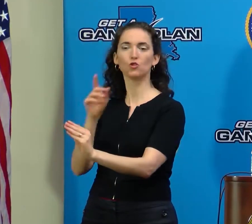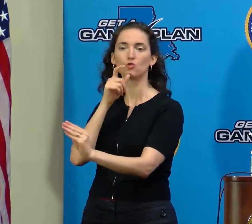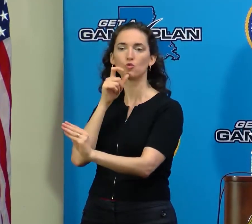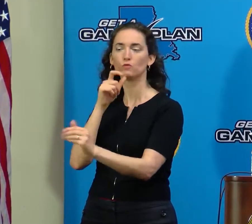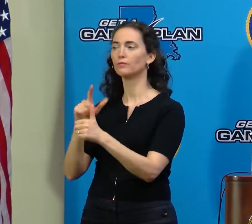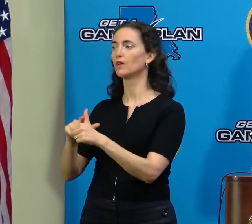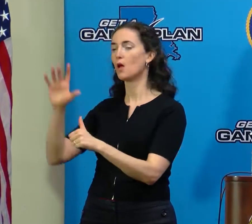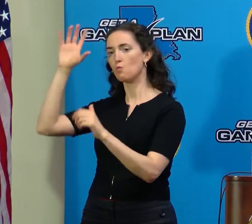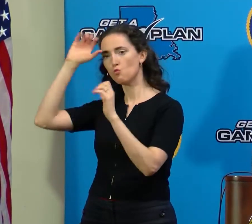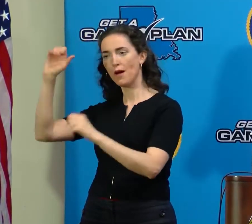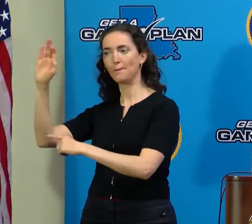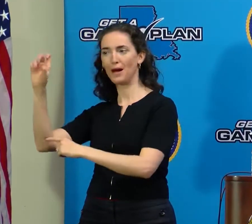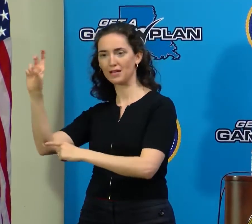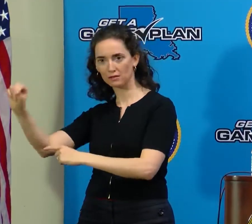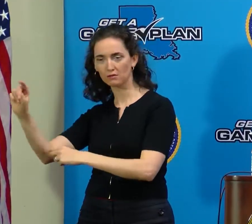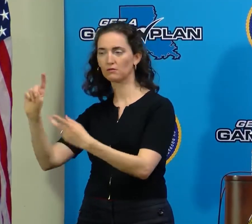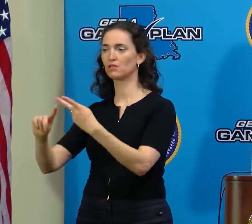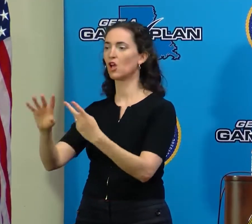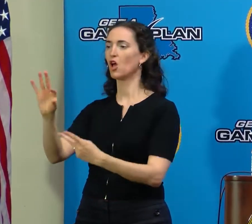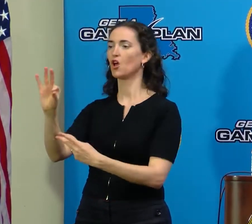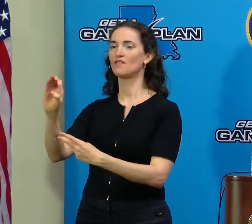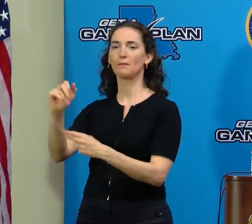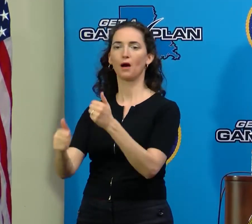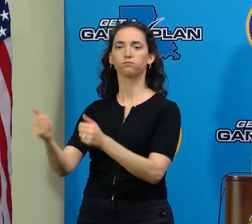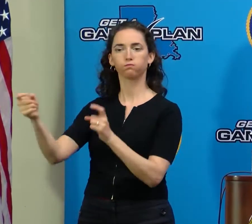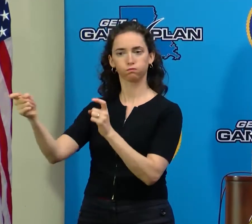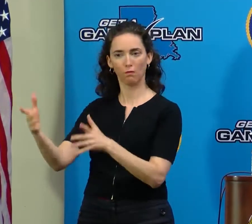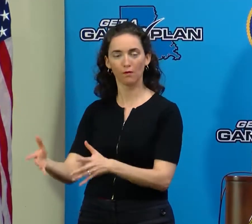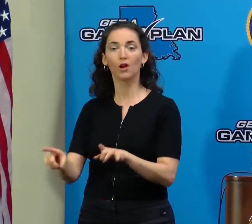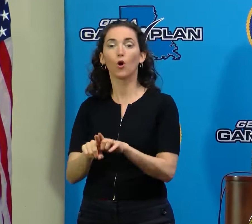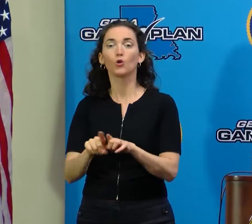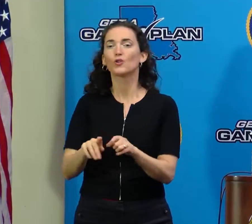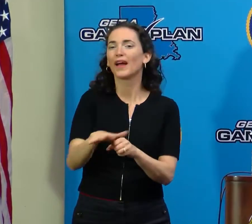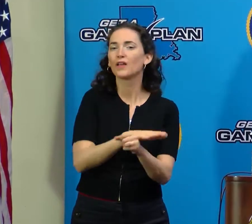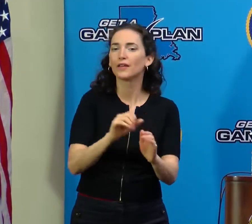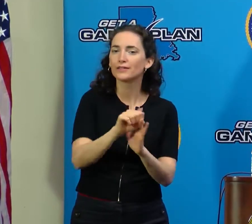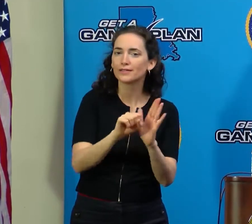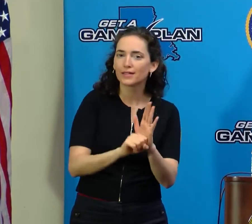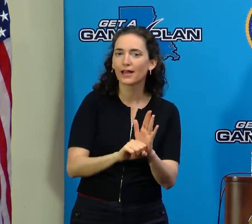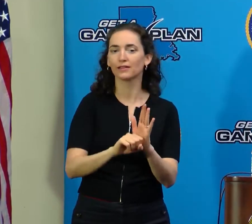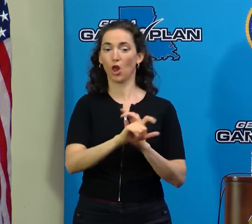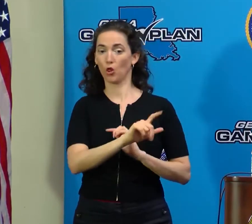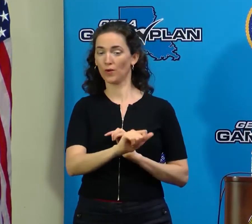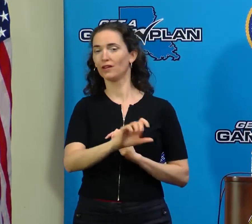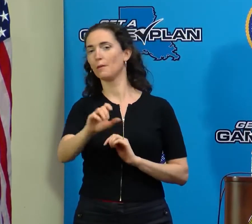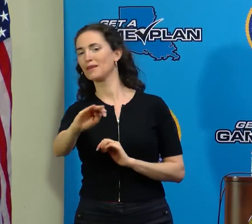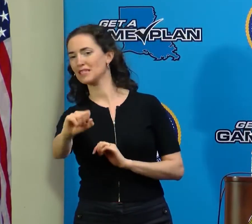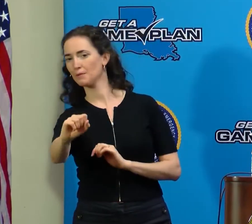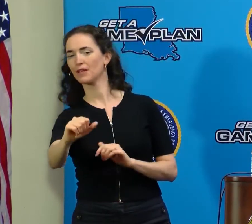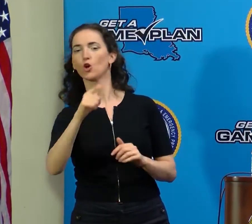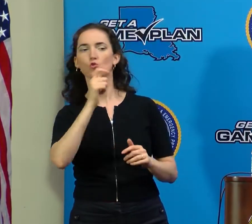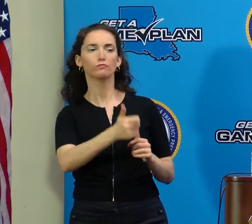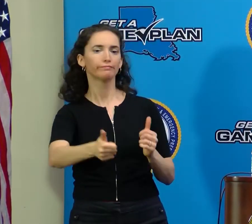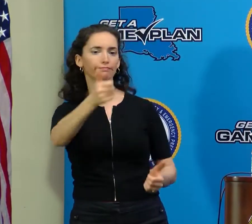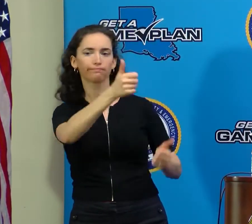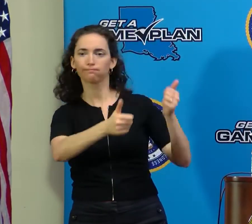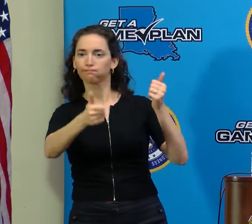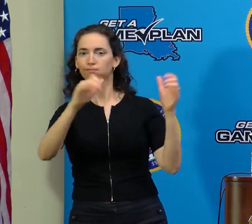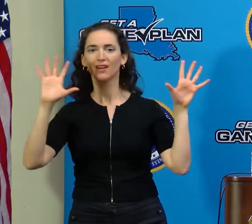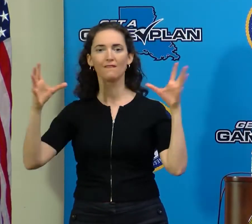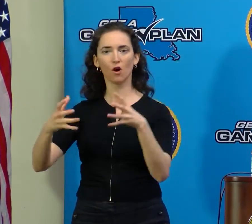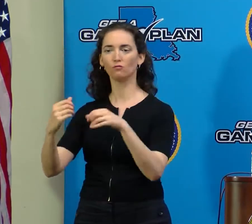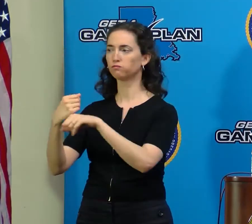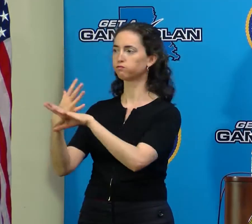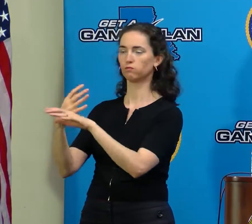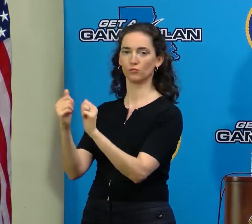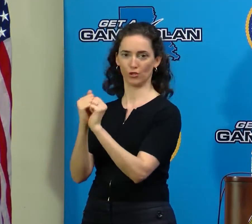Administrator and other state and local officials, both in Louisiana and in Mississippi. I